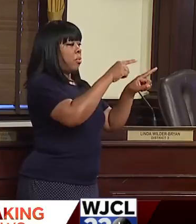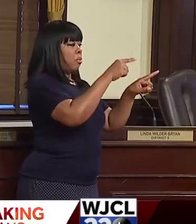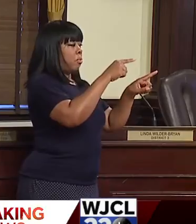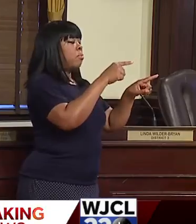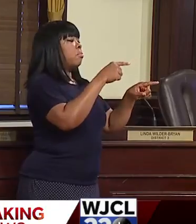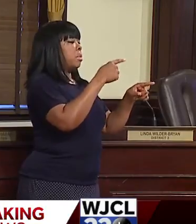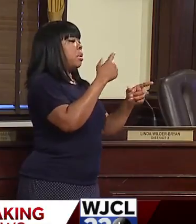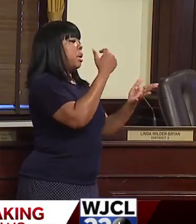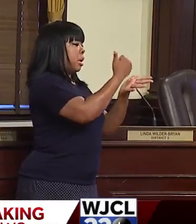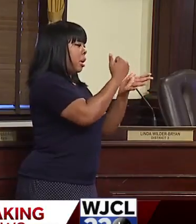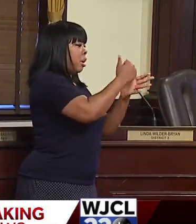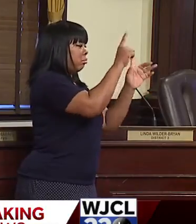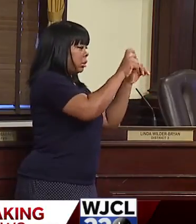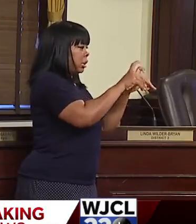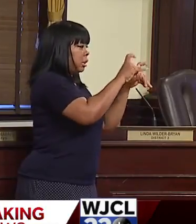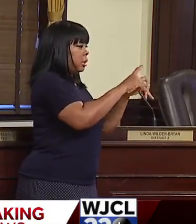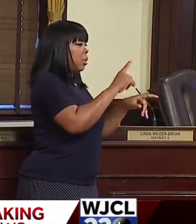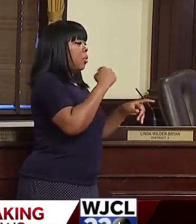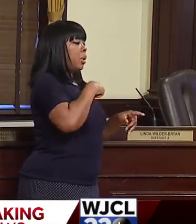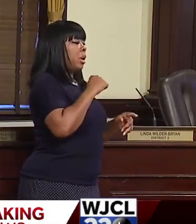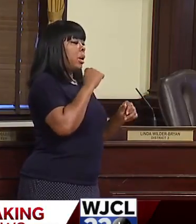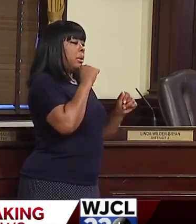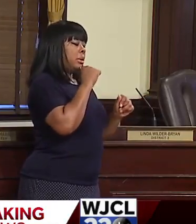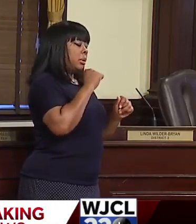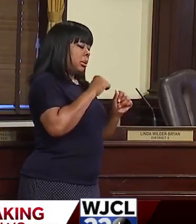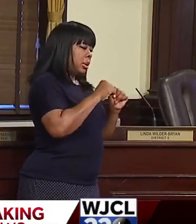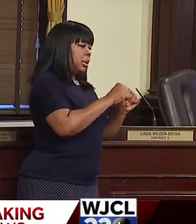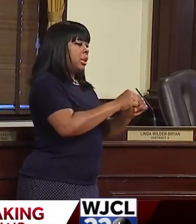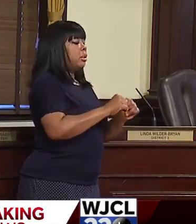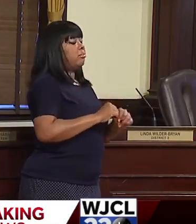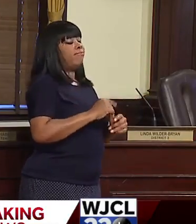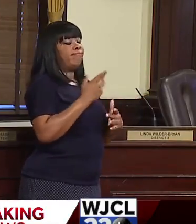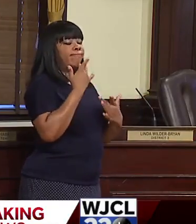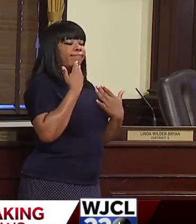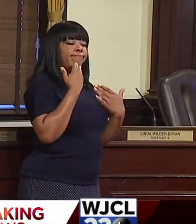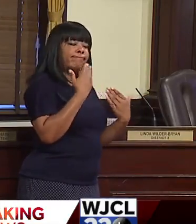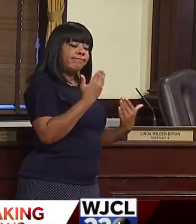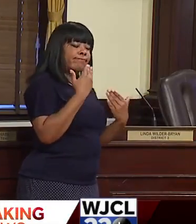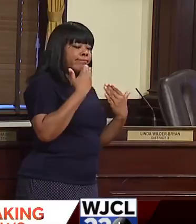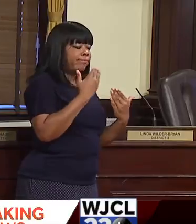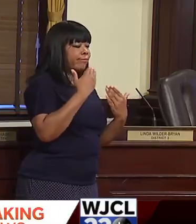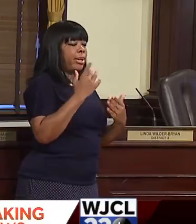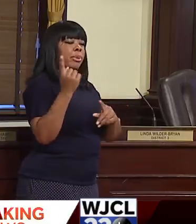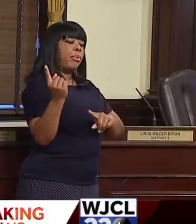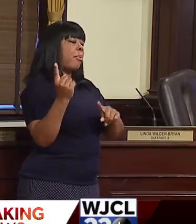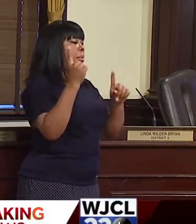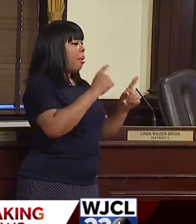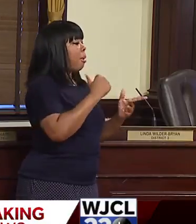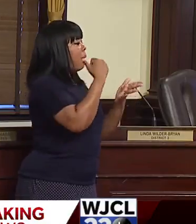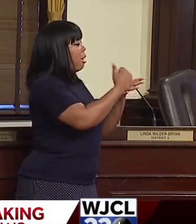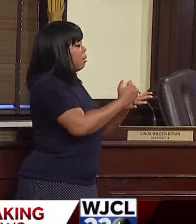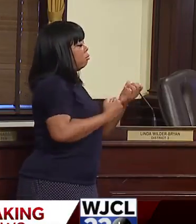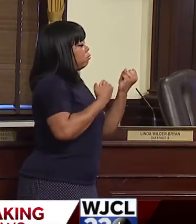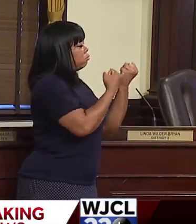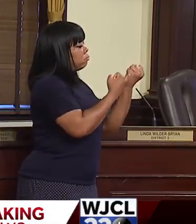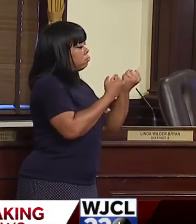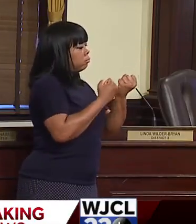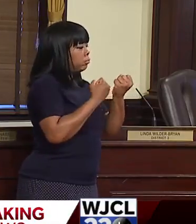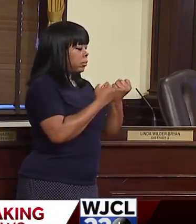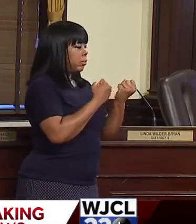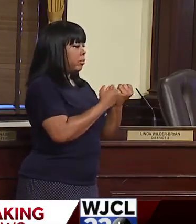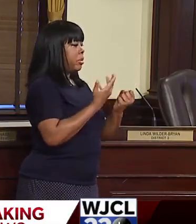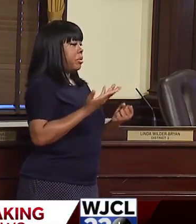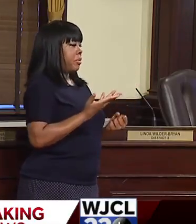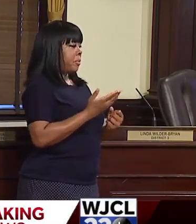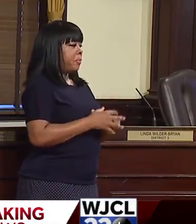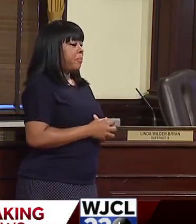We are and remain grateful that these health heroes are here on the ground in